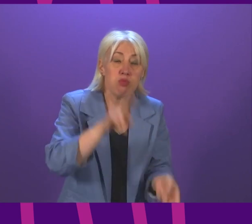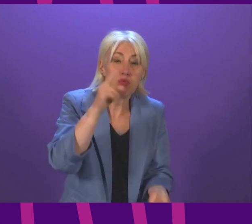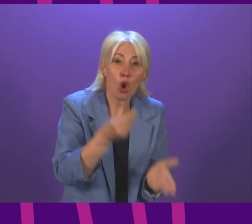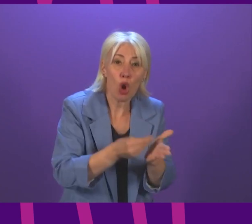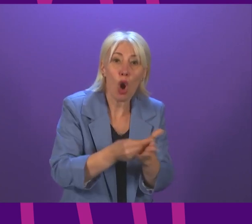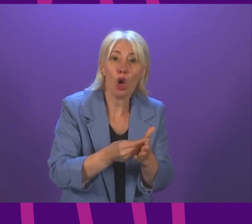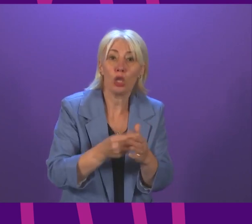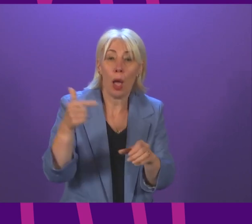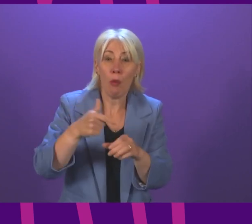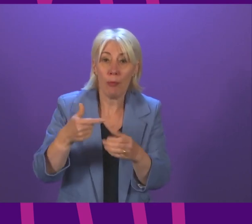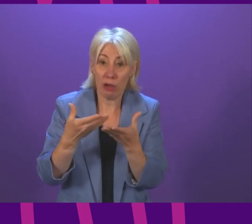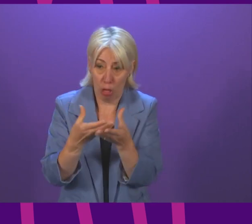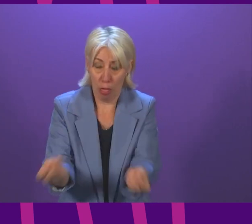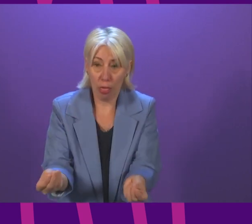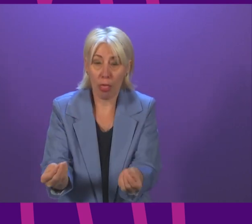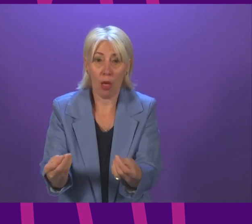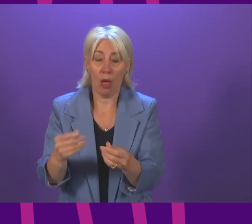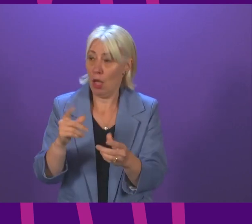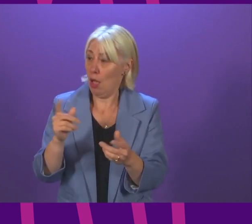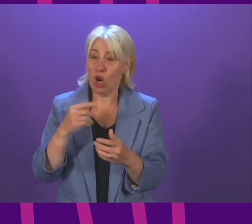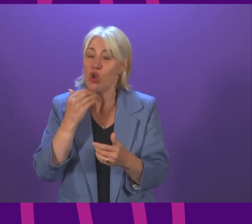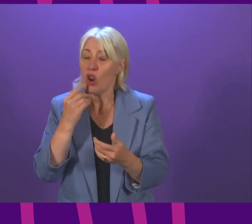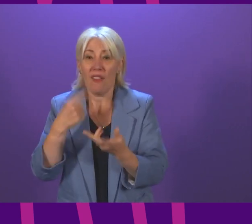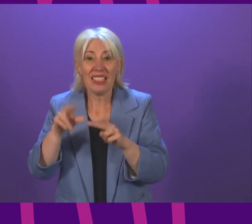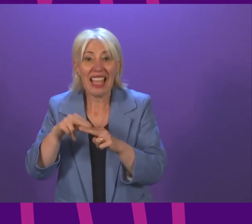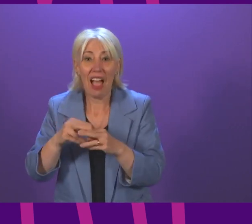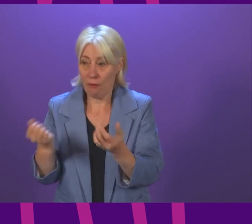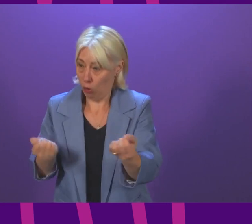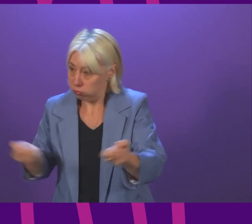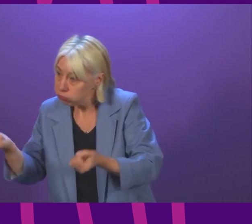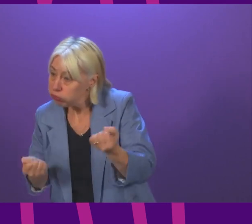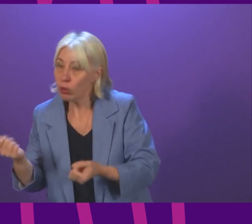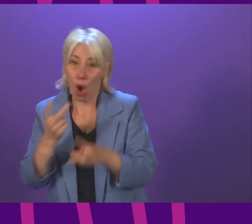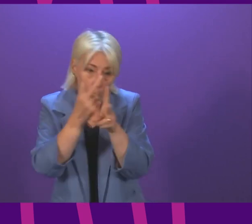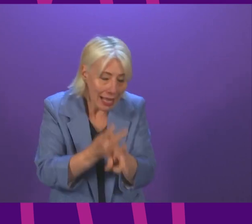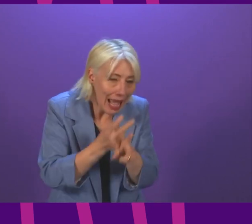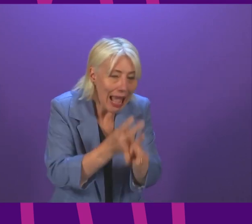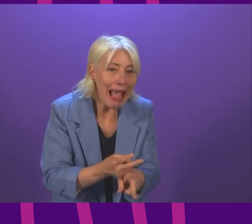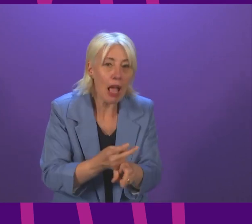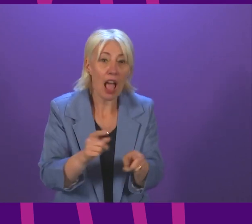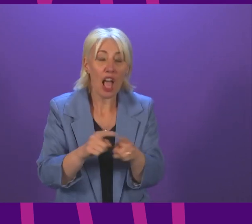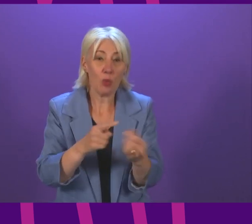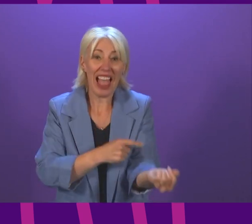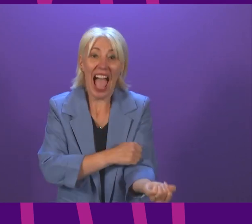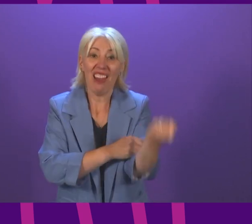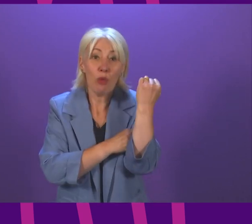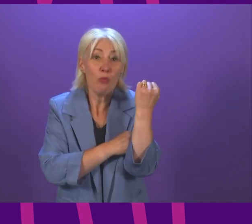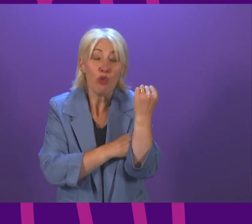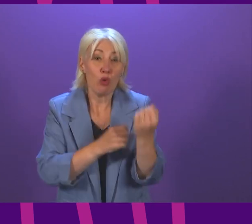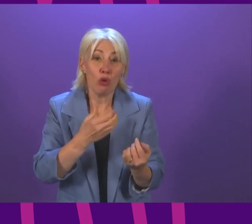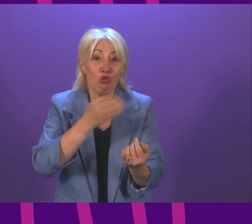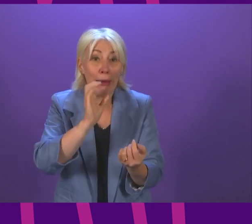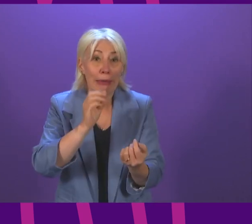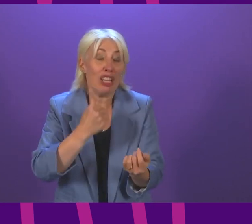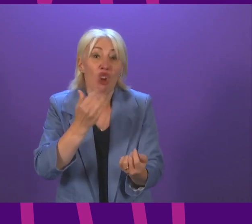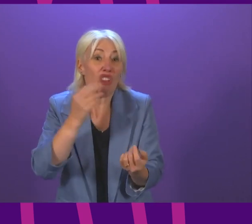there's a labour shortage affecting sectors from care to haulage we're even threatened with shortages of iron brew if this case isn't